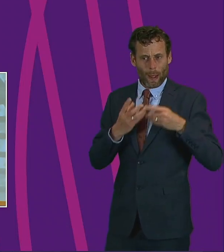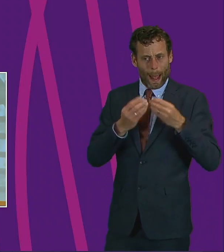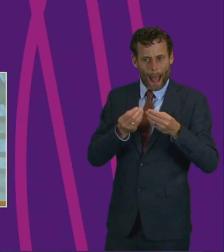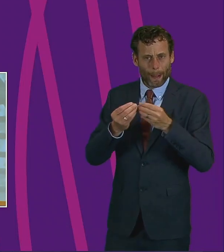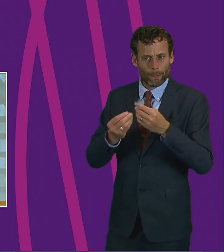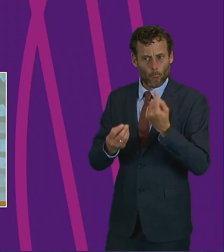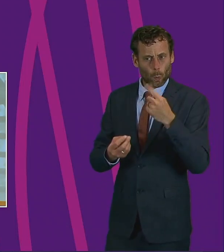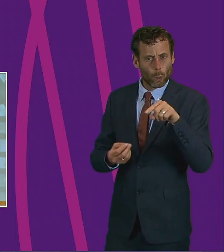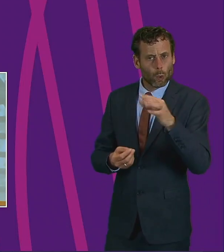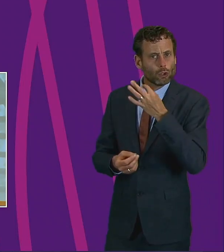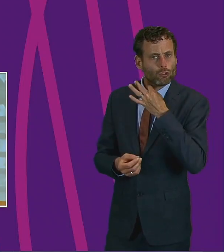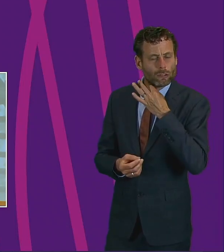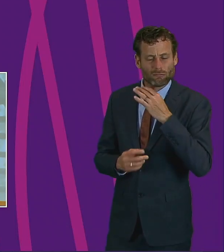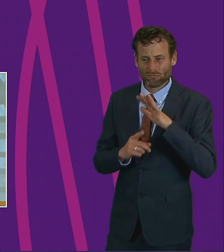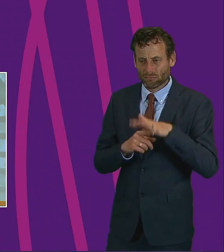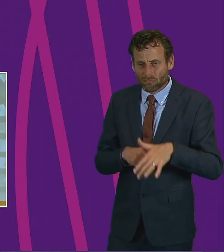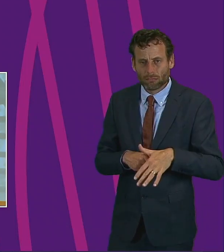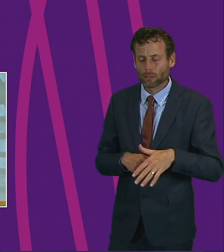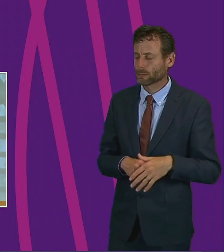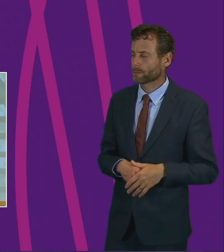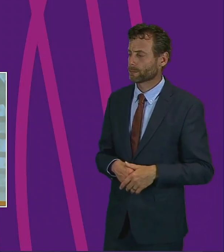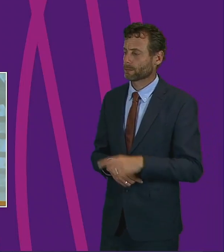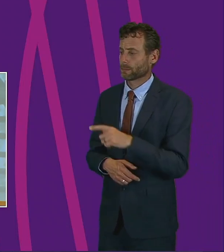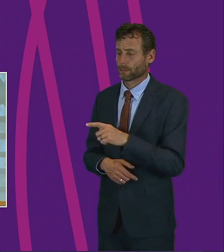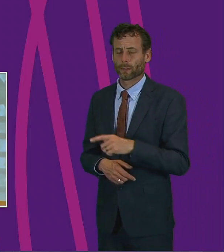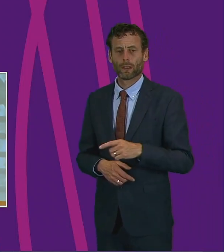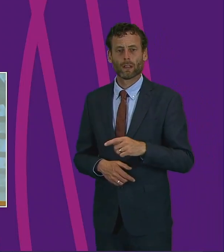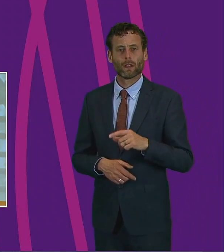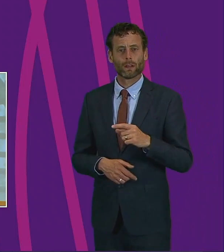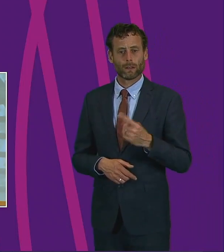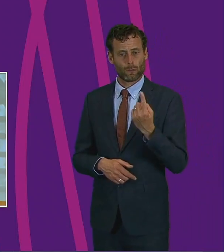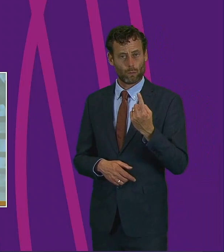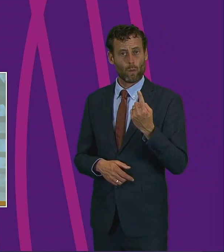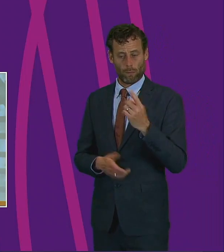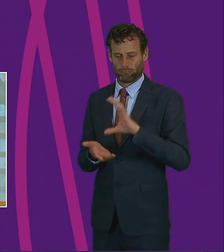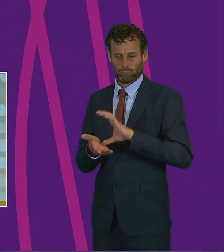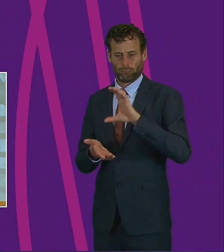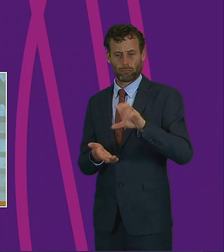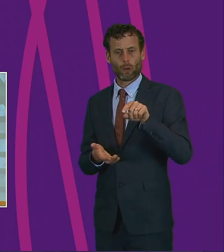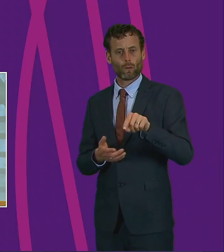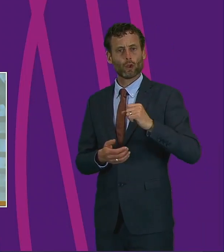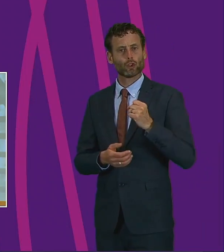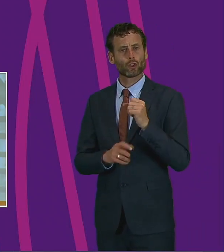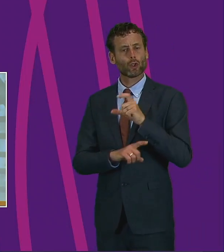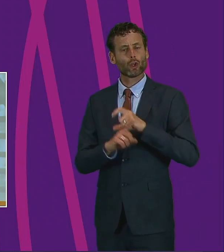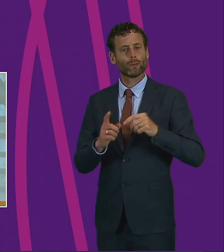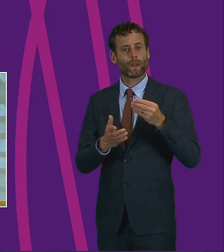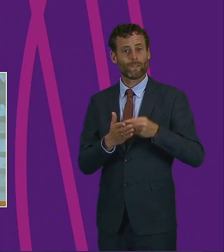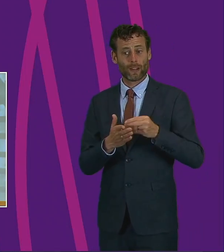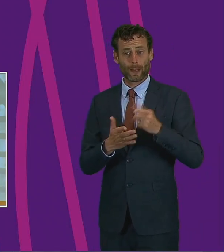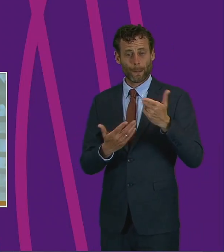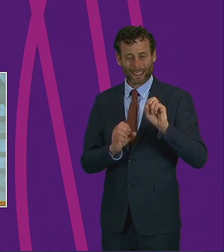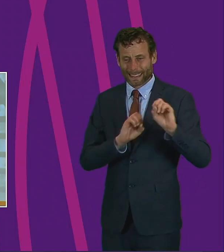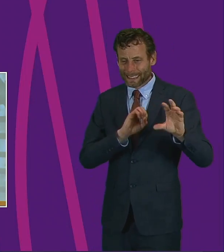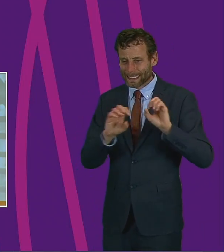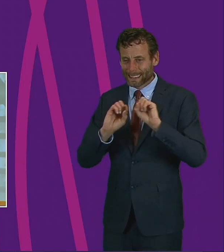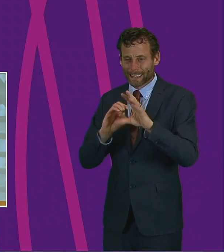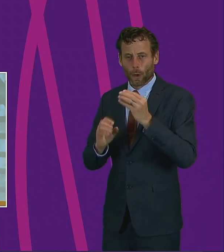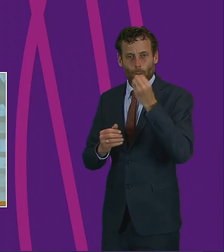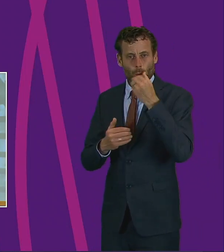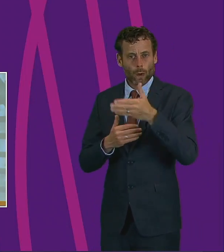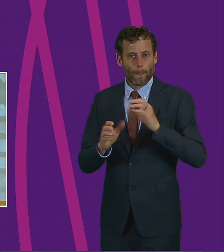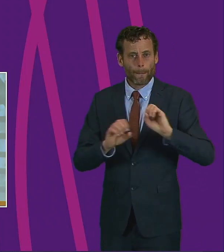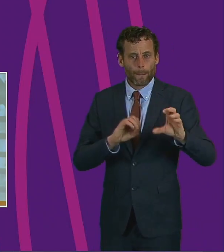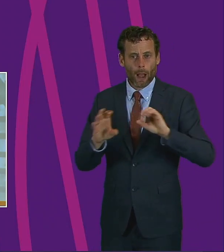faced. Cassimilk Together, who are also beneficiaries of the Scottish Government Supporting Communities Fund, have been dropping off food parcels to households with